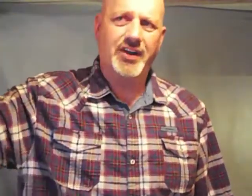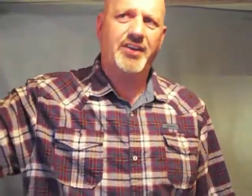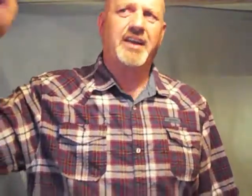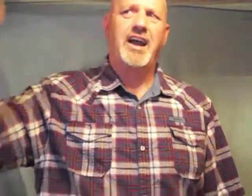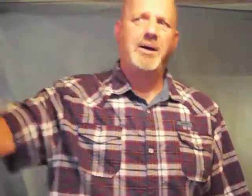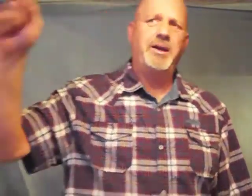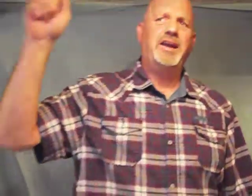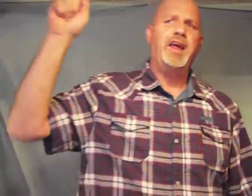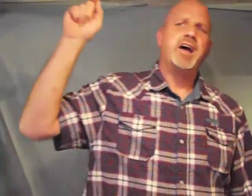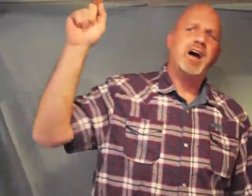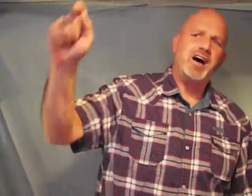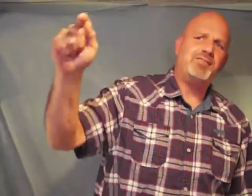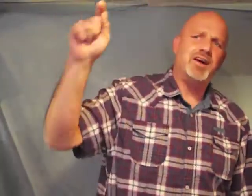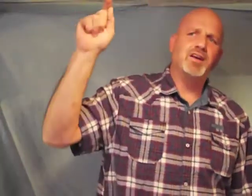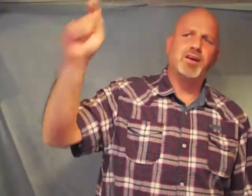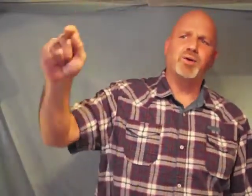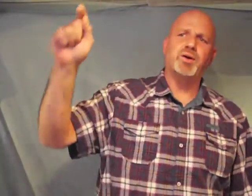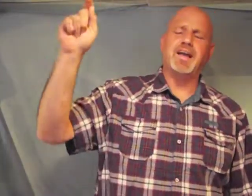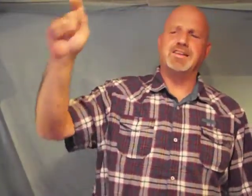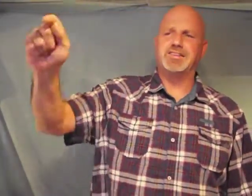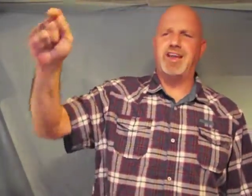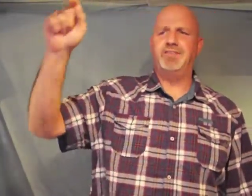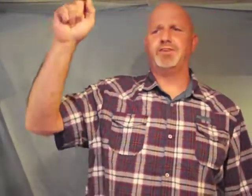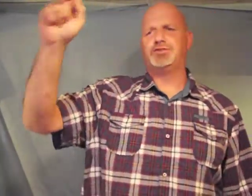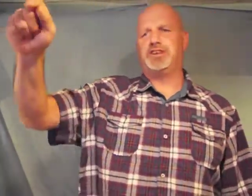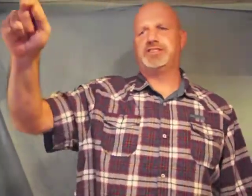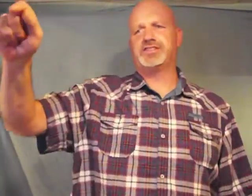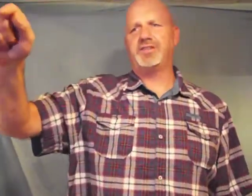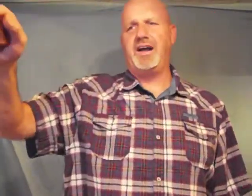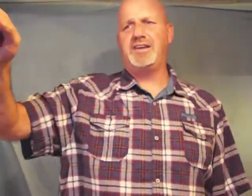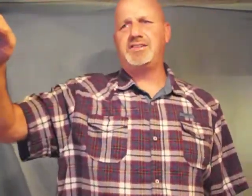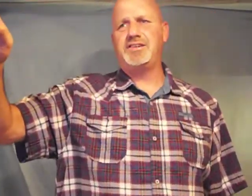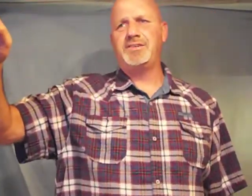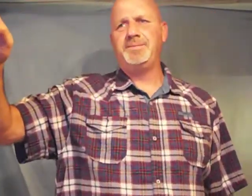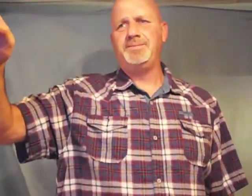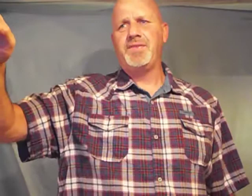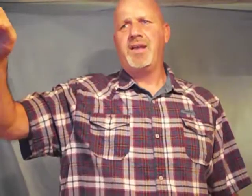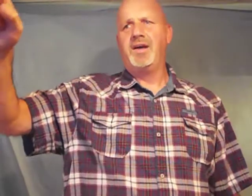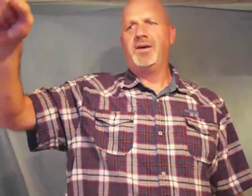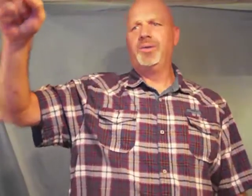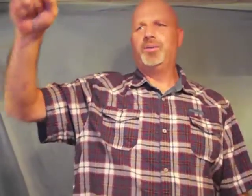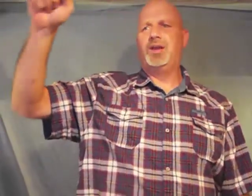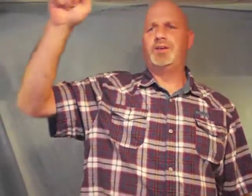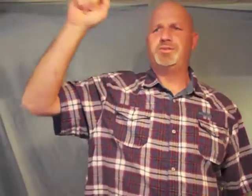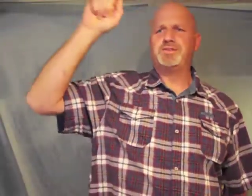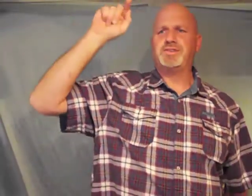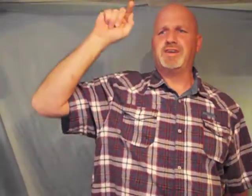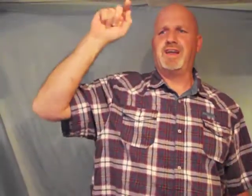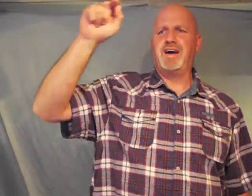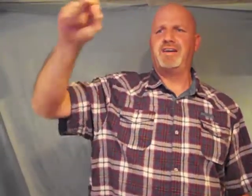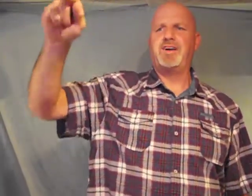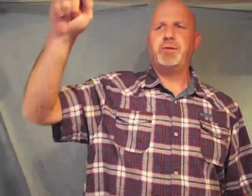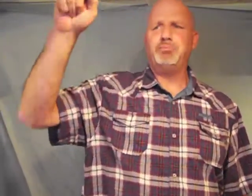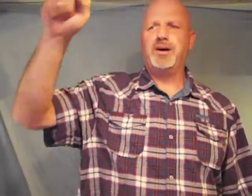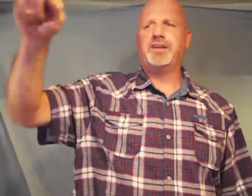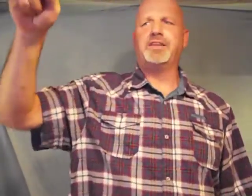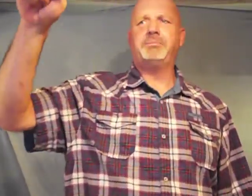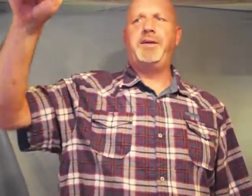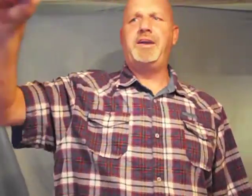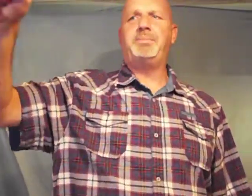the coming of our Lord and Savior Jesus Christ we lose love among the people